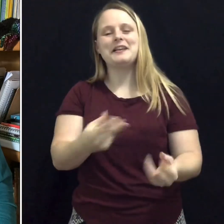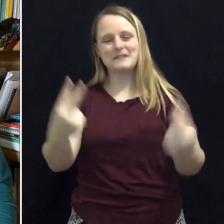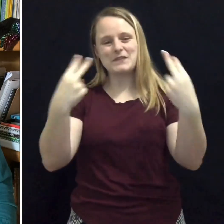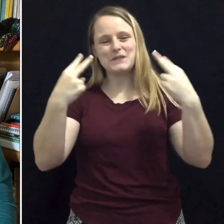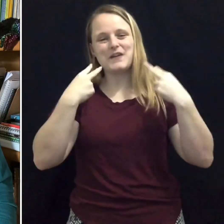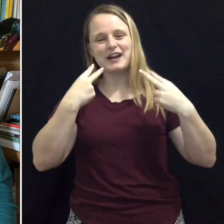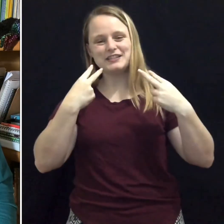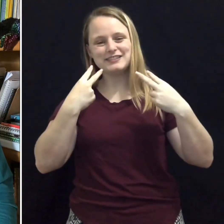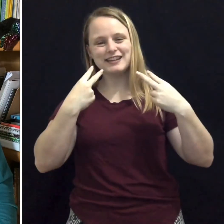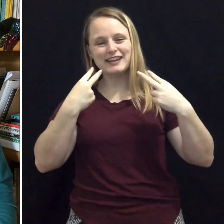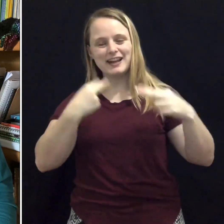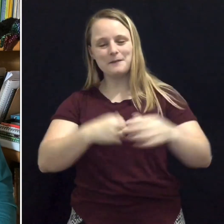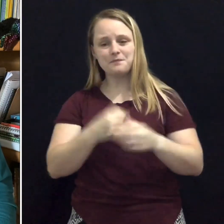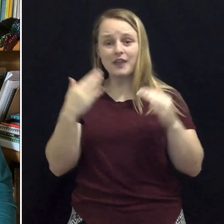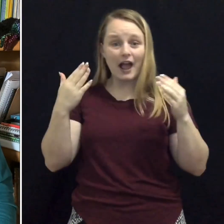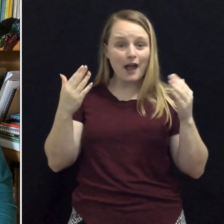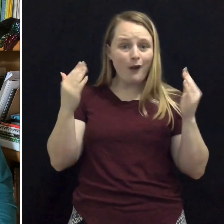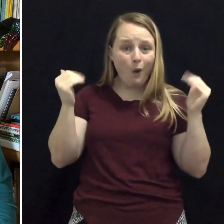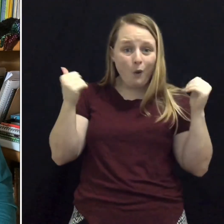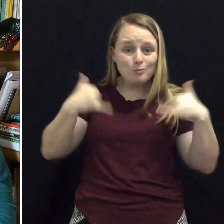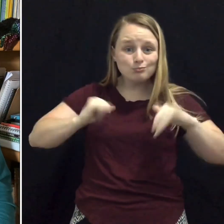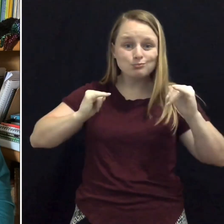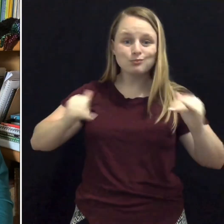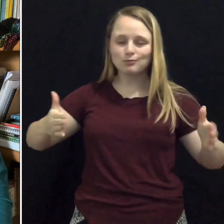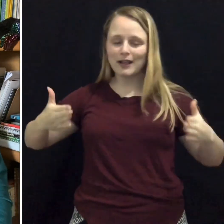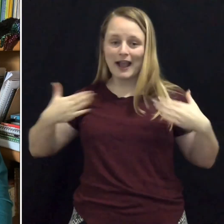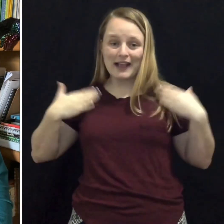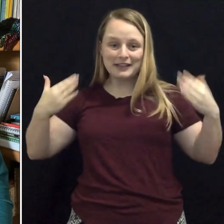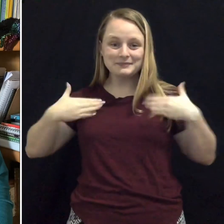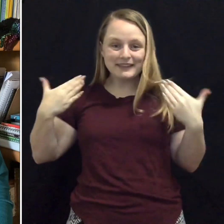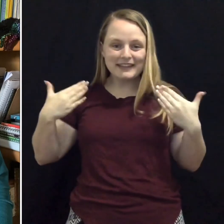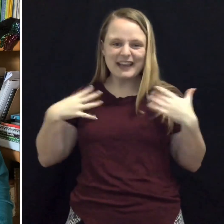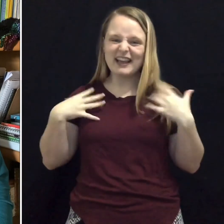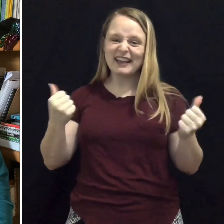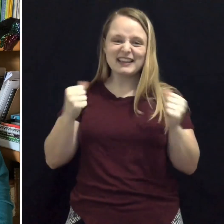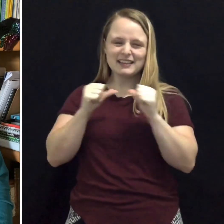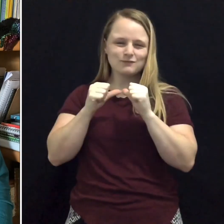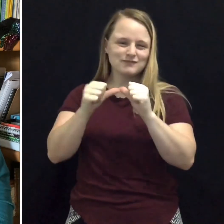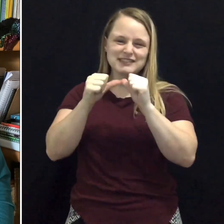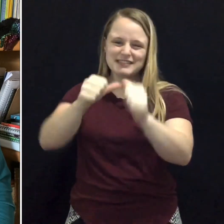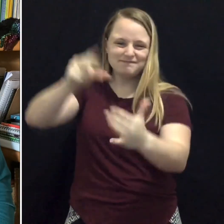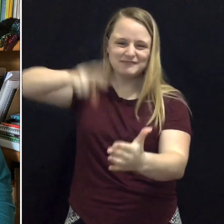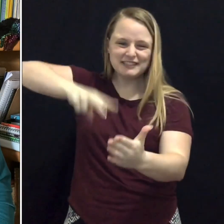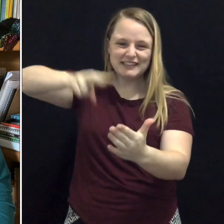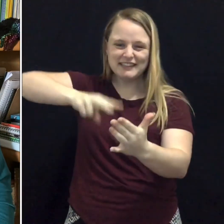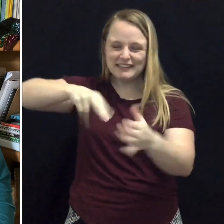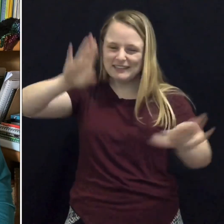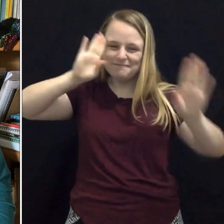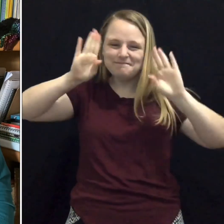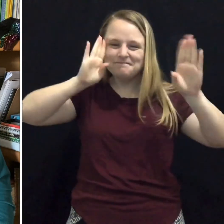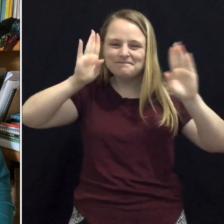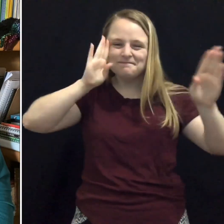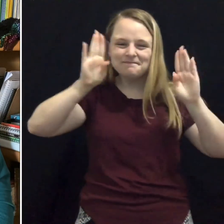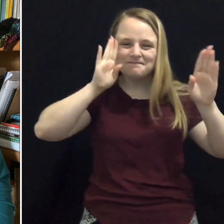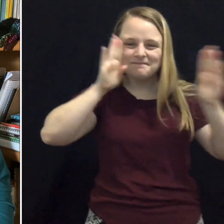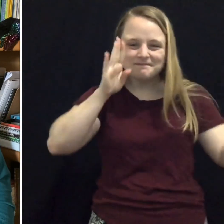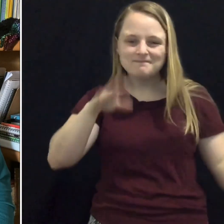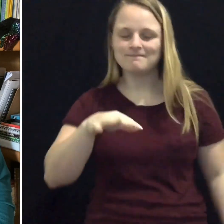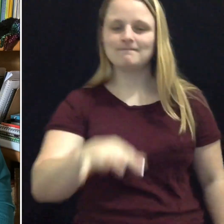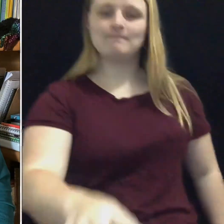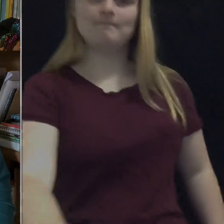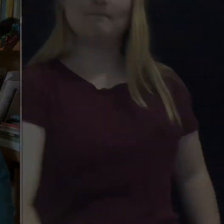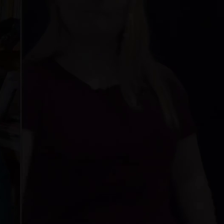Auntie Potato while we read this book to you. And I hope you stay happy, stay healthy, and keep reading.